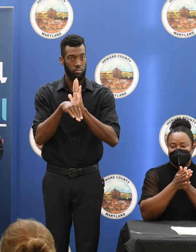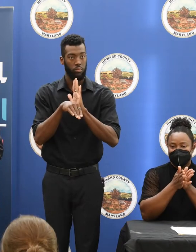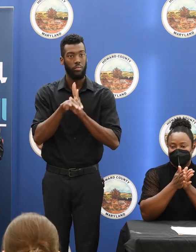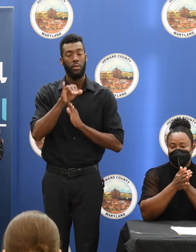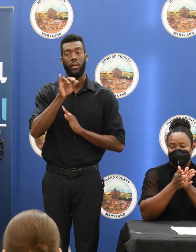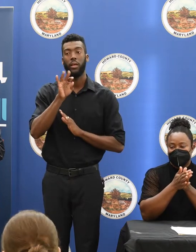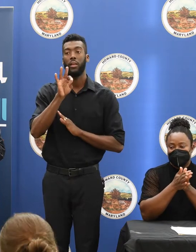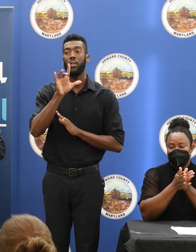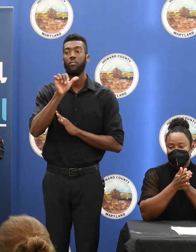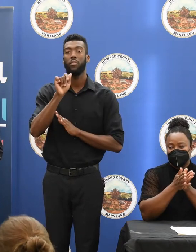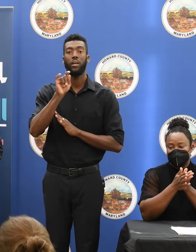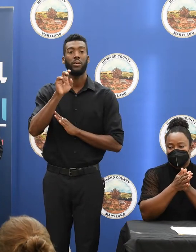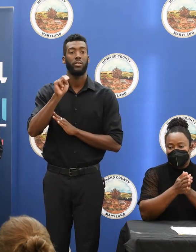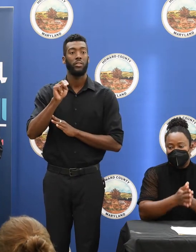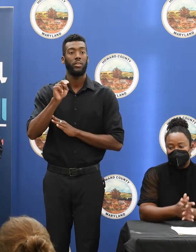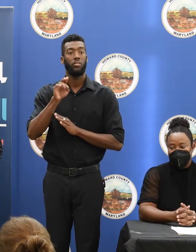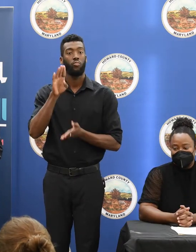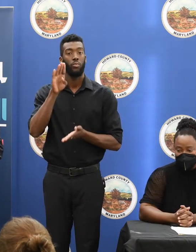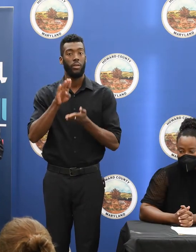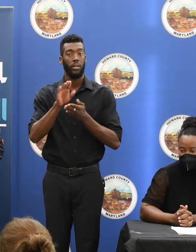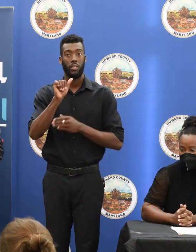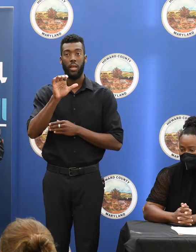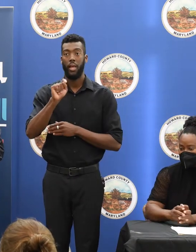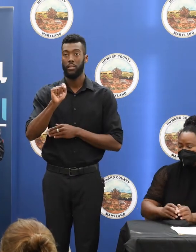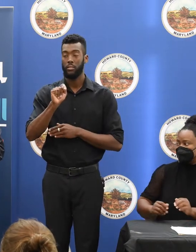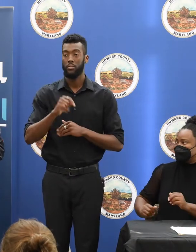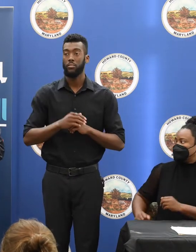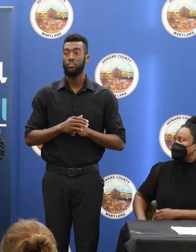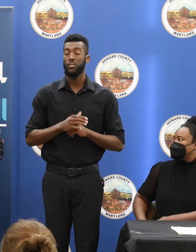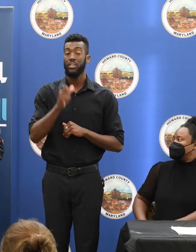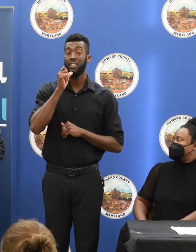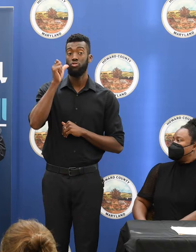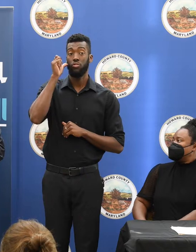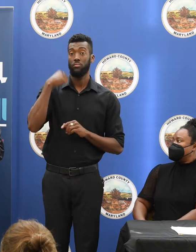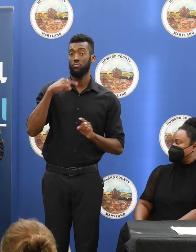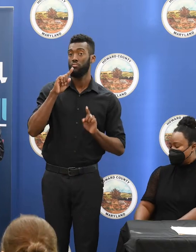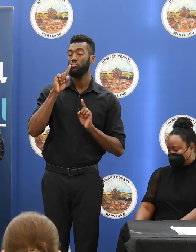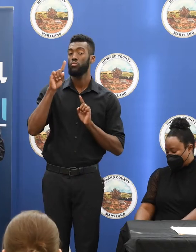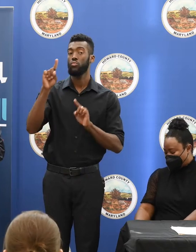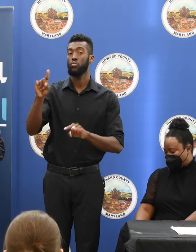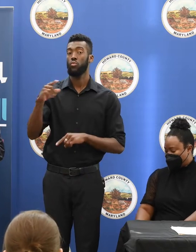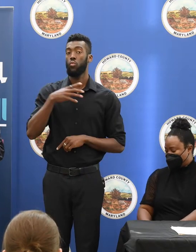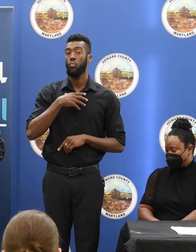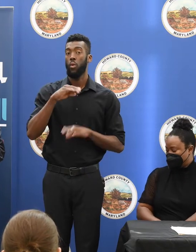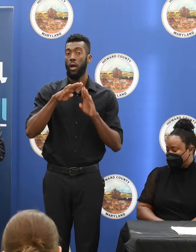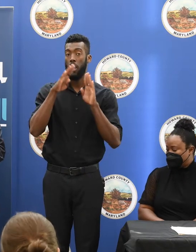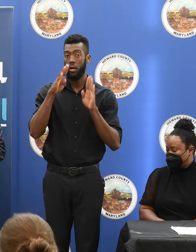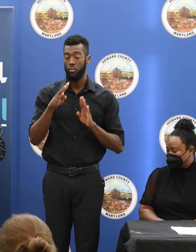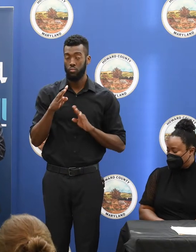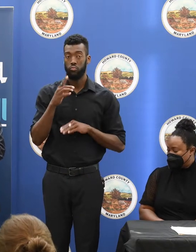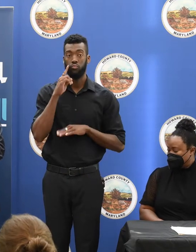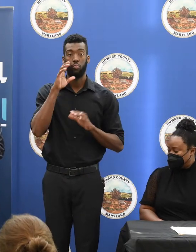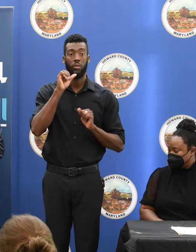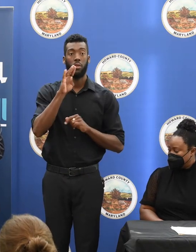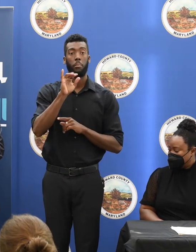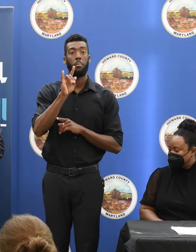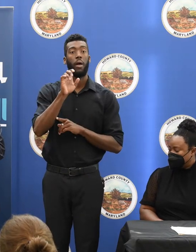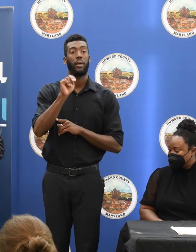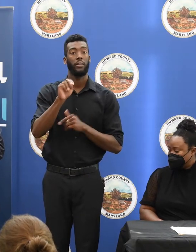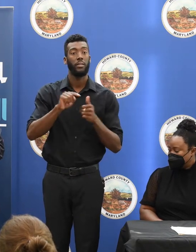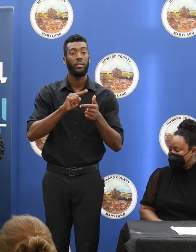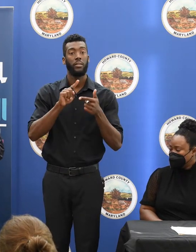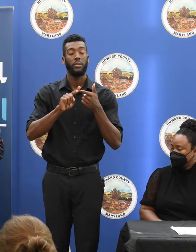to be at the White House yesterday for the celebration by President Biden, Vice President Harris and